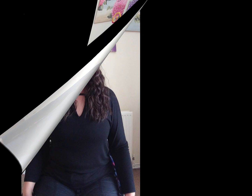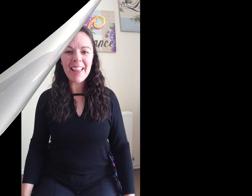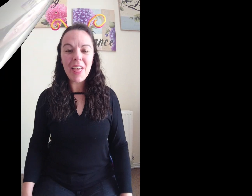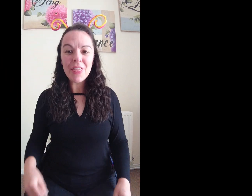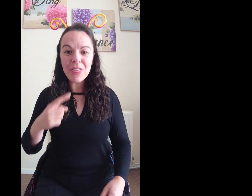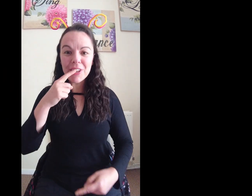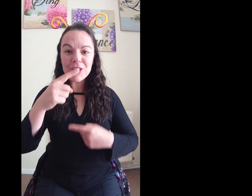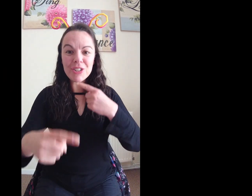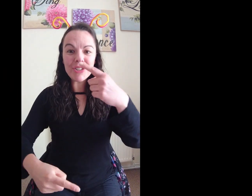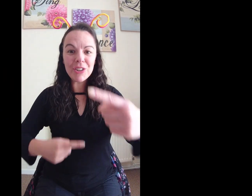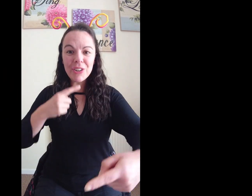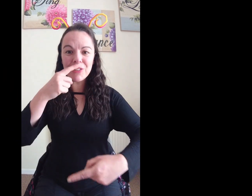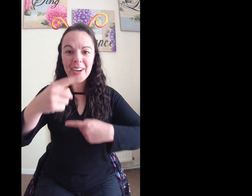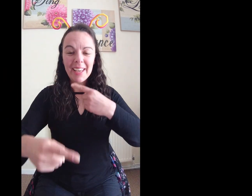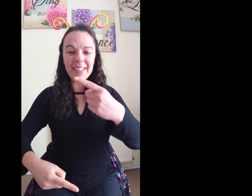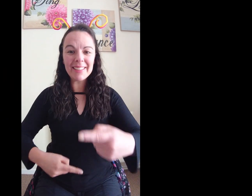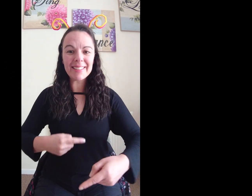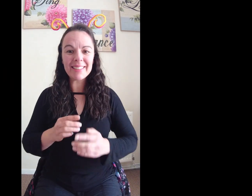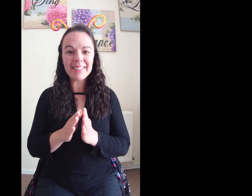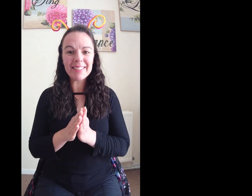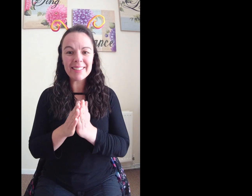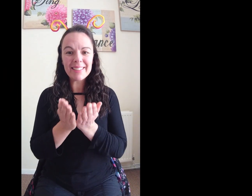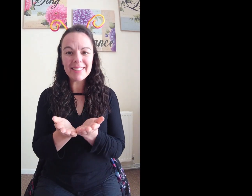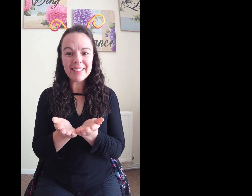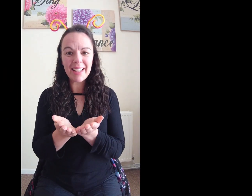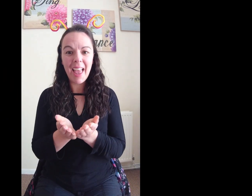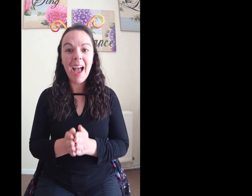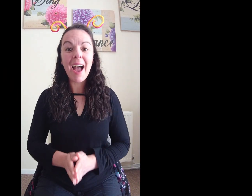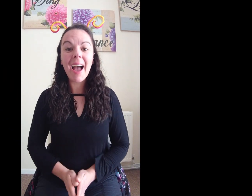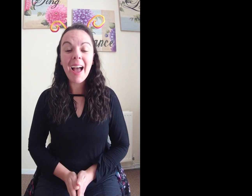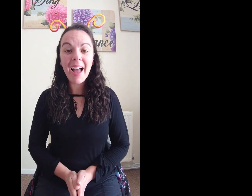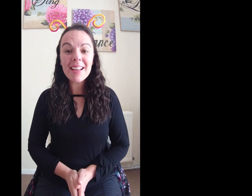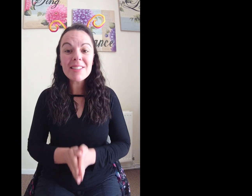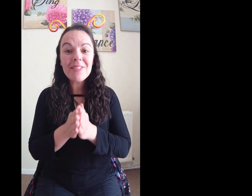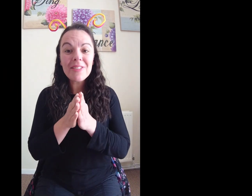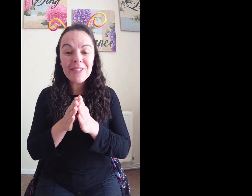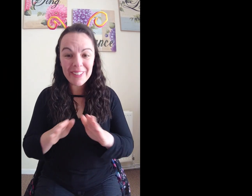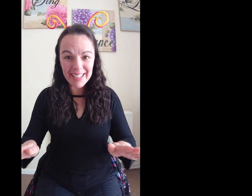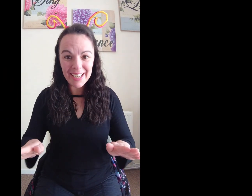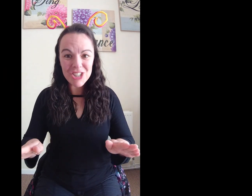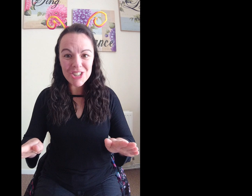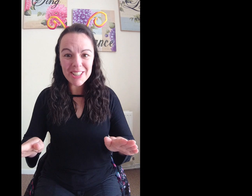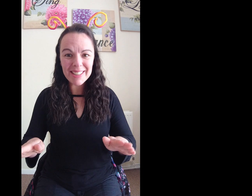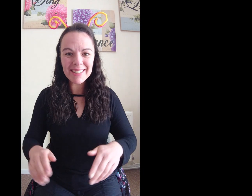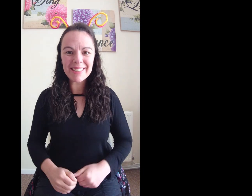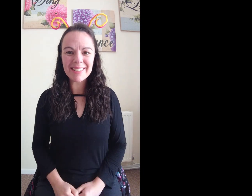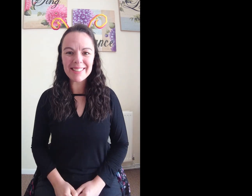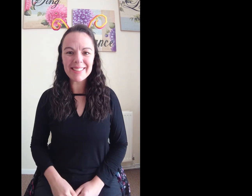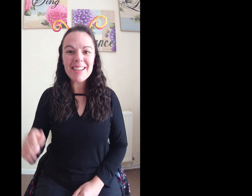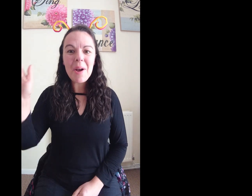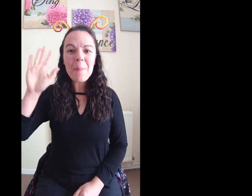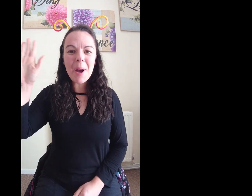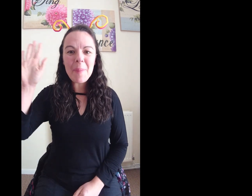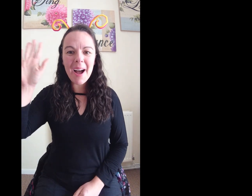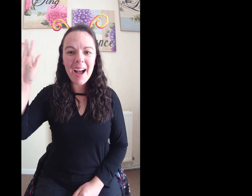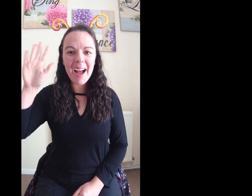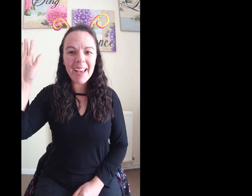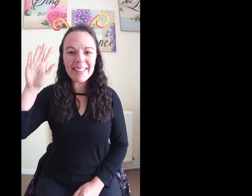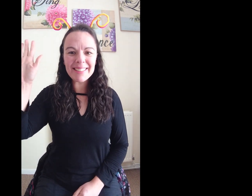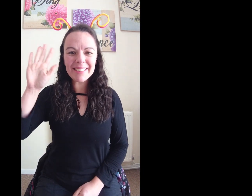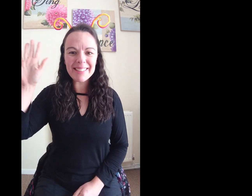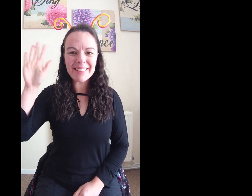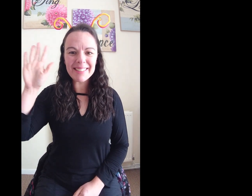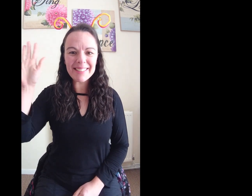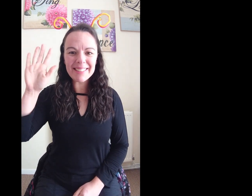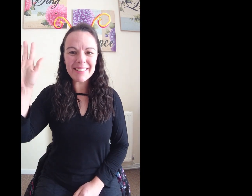The story has finished. Bye-bye!